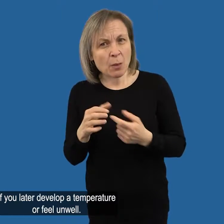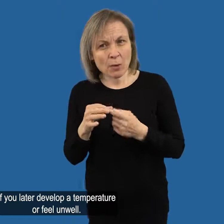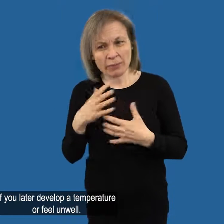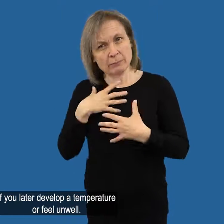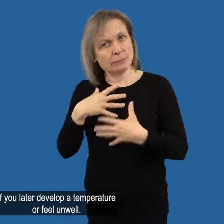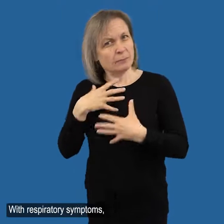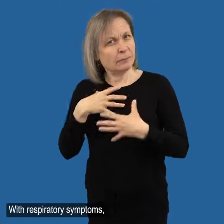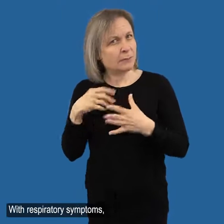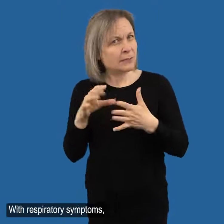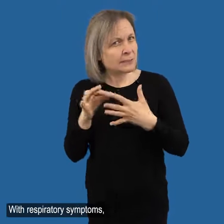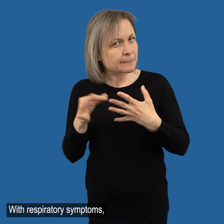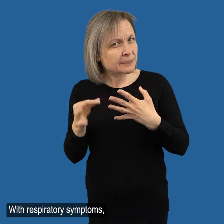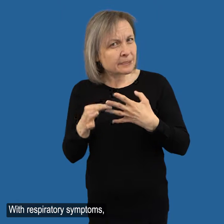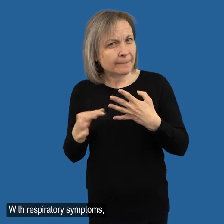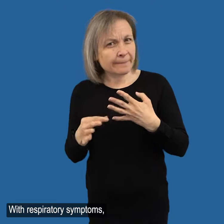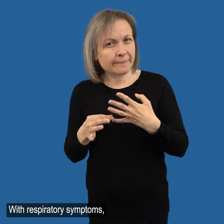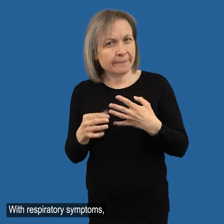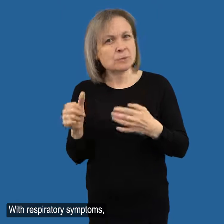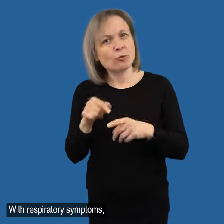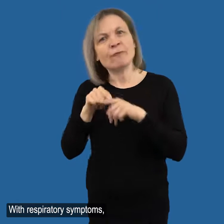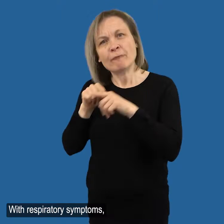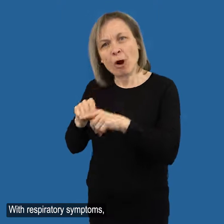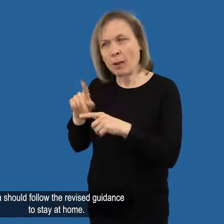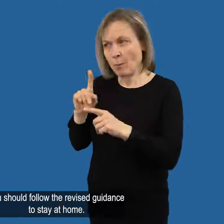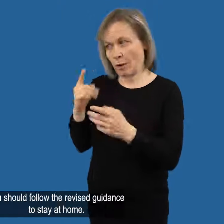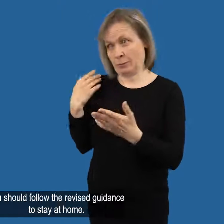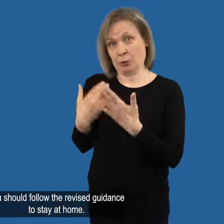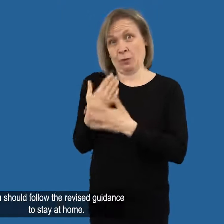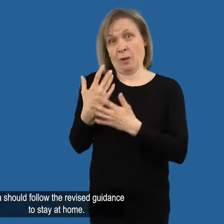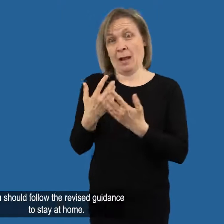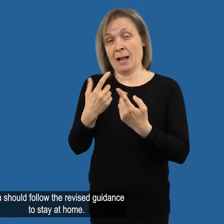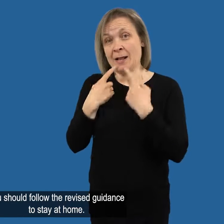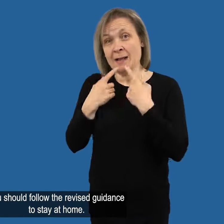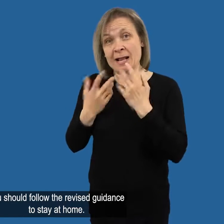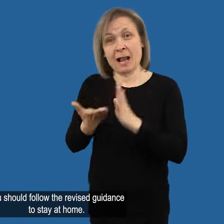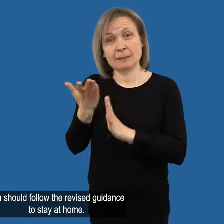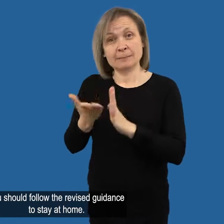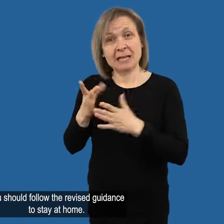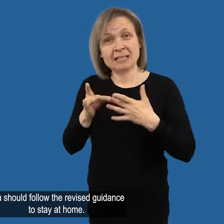unwell with respiratory symptoms, you should follow the revised guidance to stay at home.